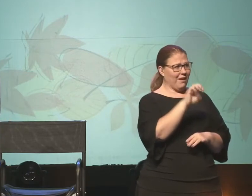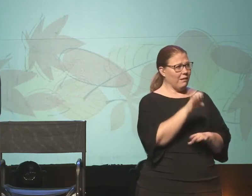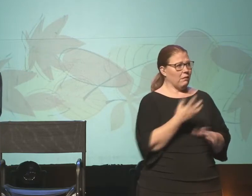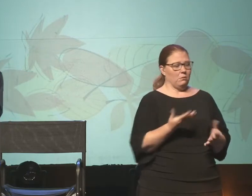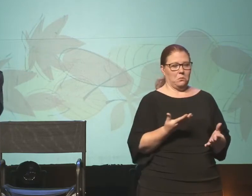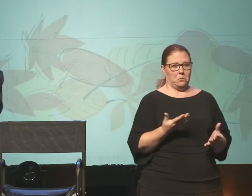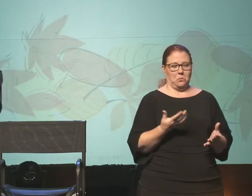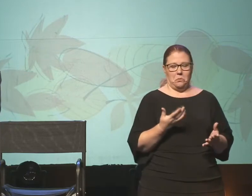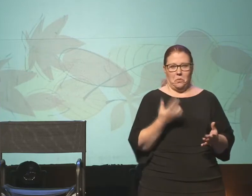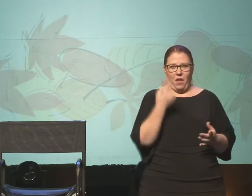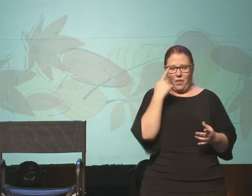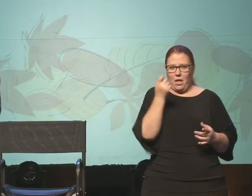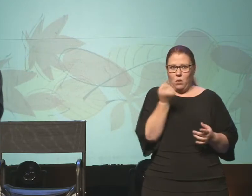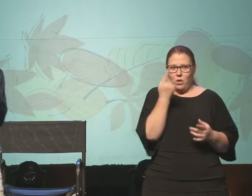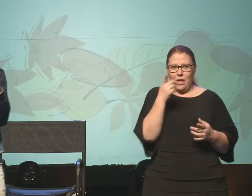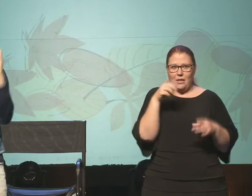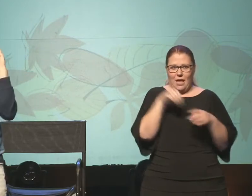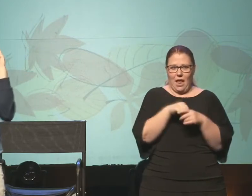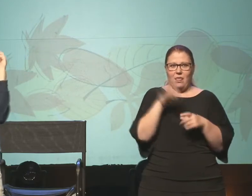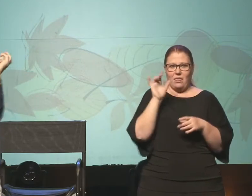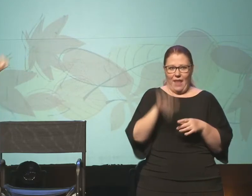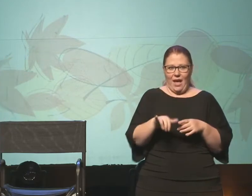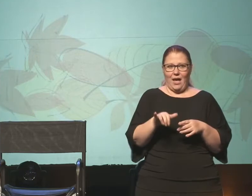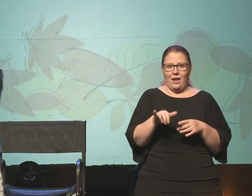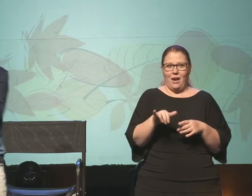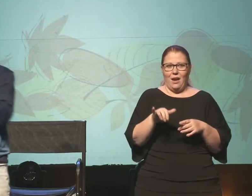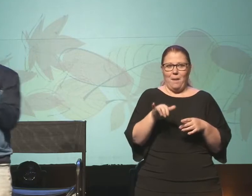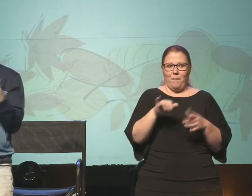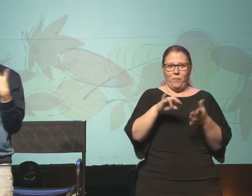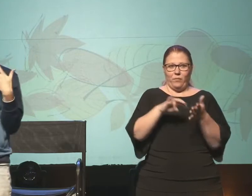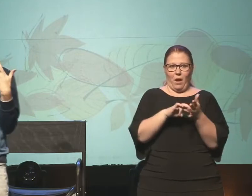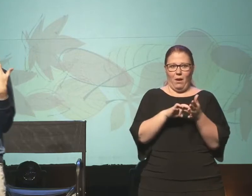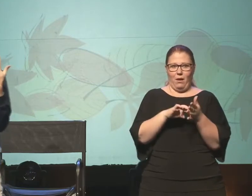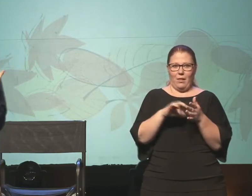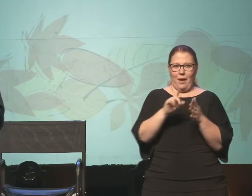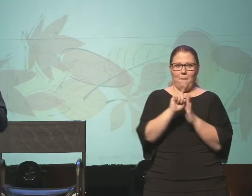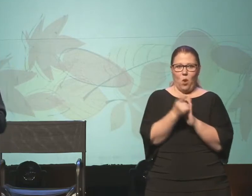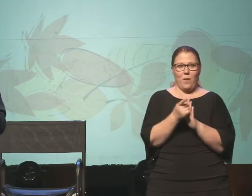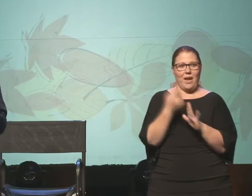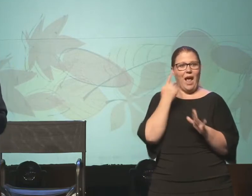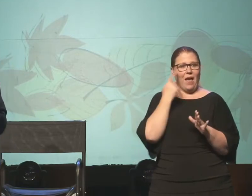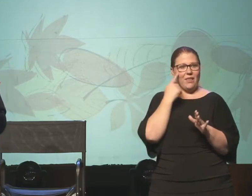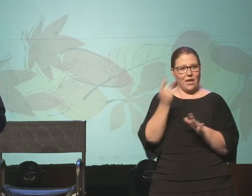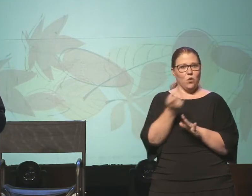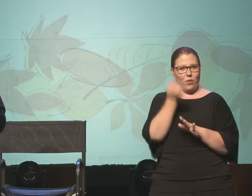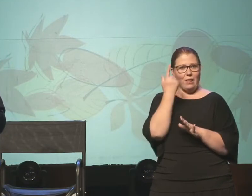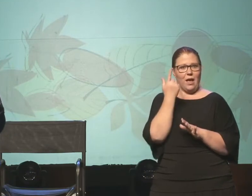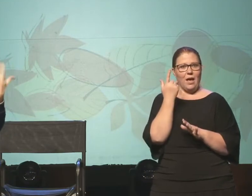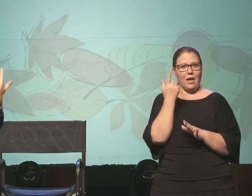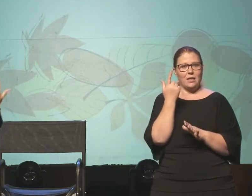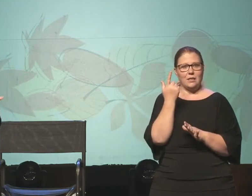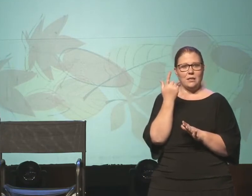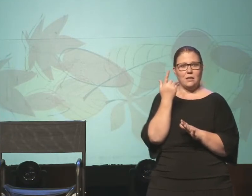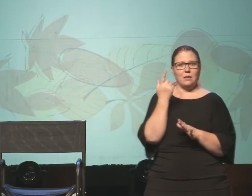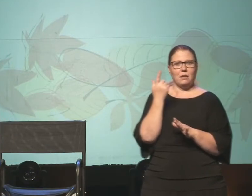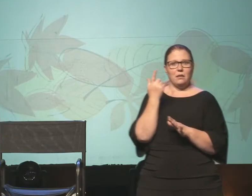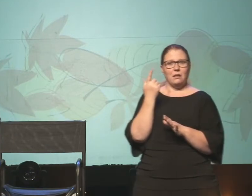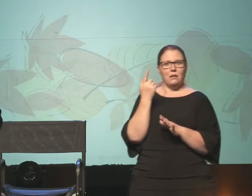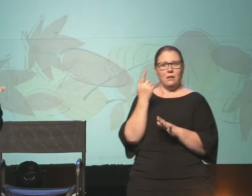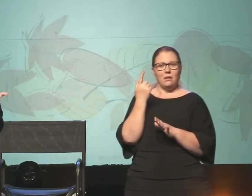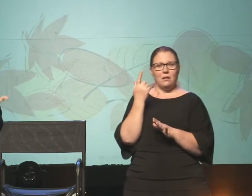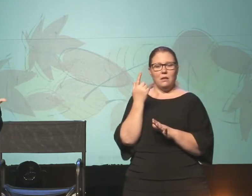realized. Like, in that moment that was different than everybody else, I think he realized, hey, wait a second,